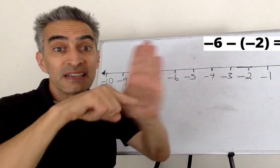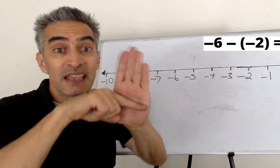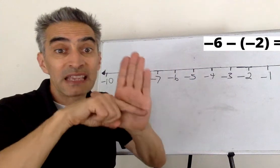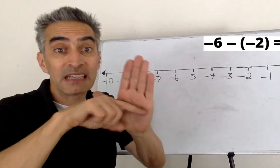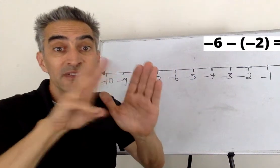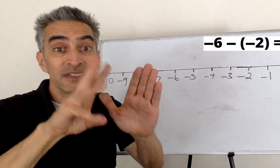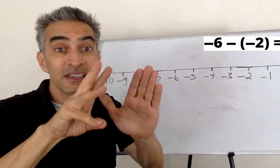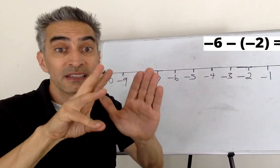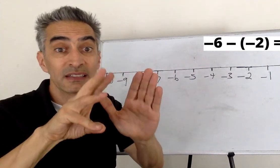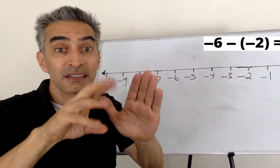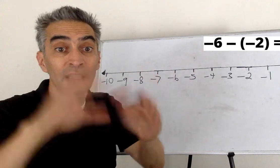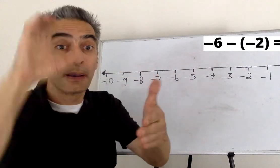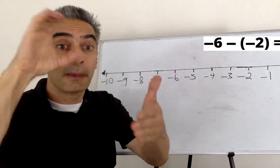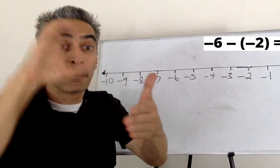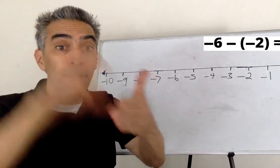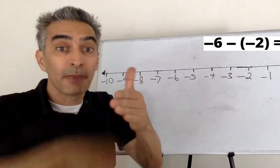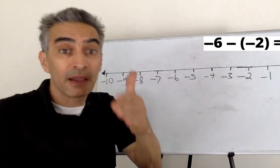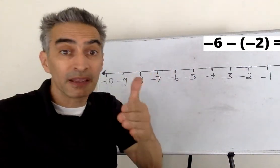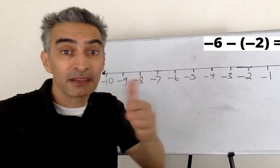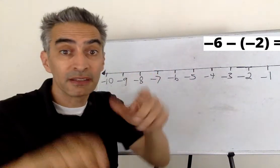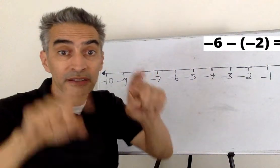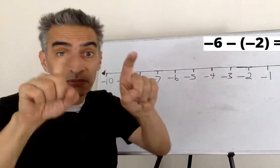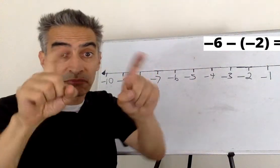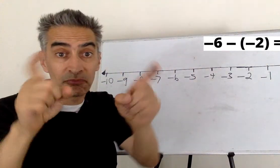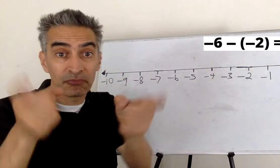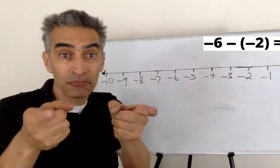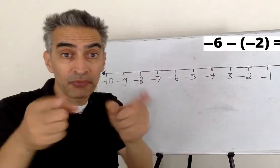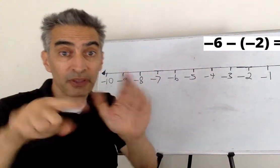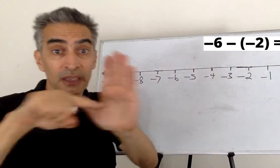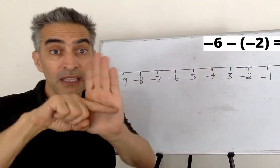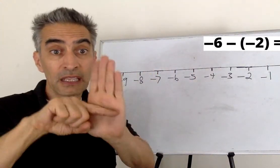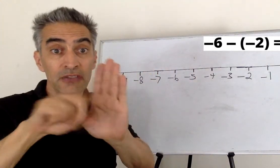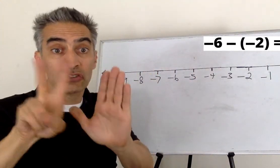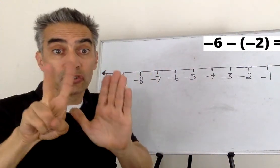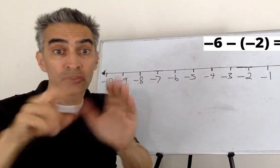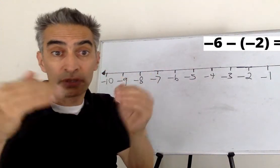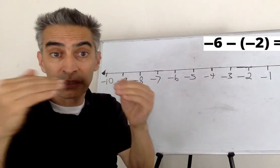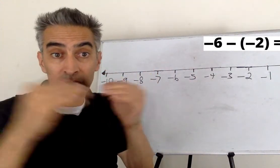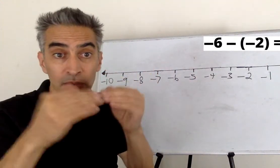What does negative 6 minus negative 2 equal?